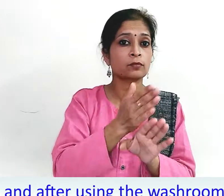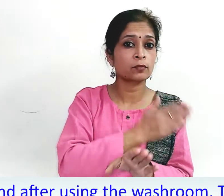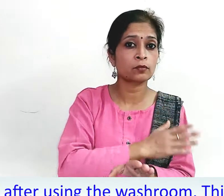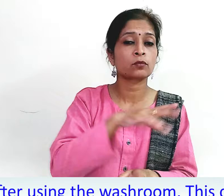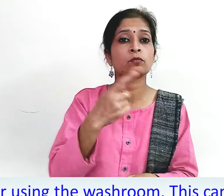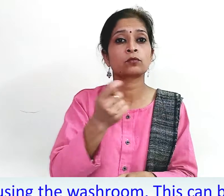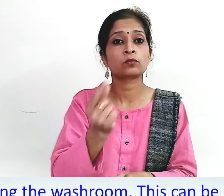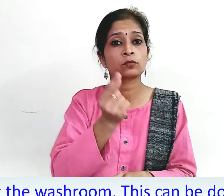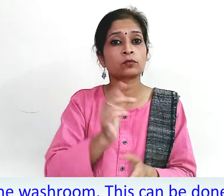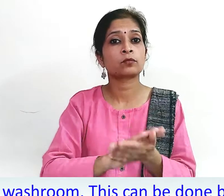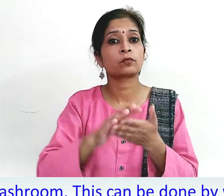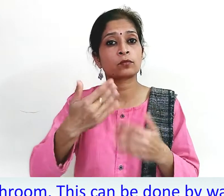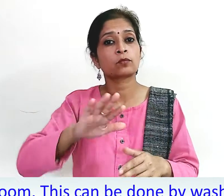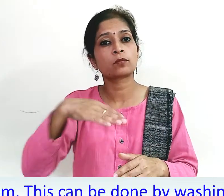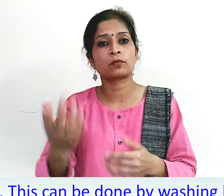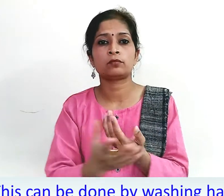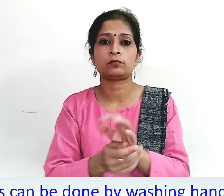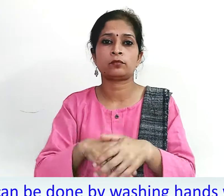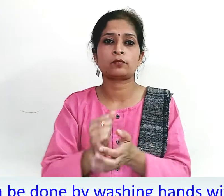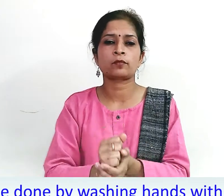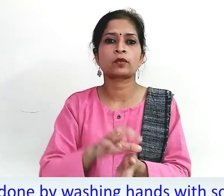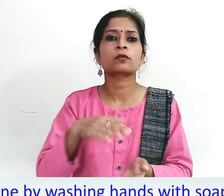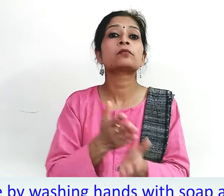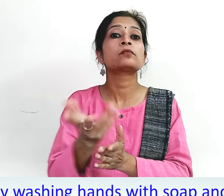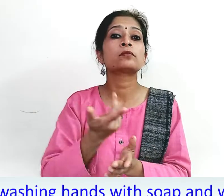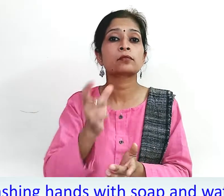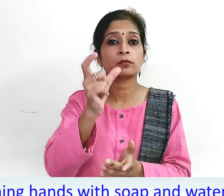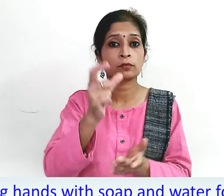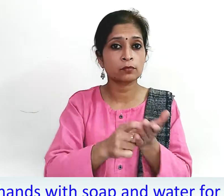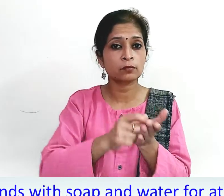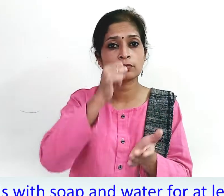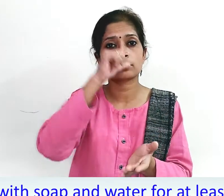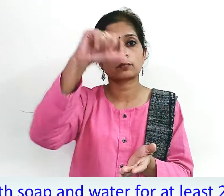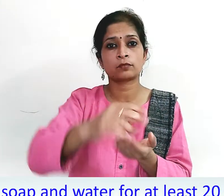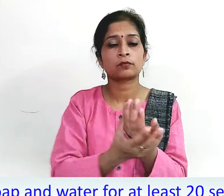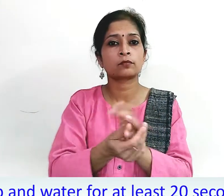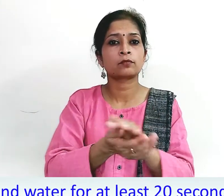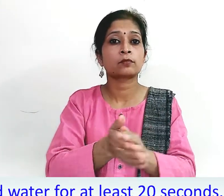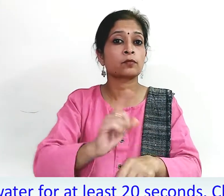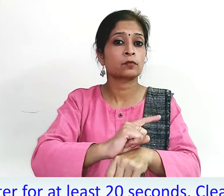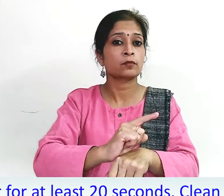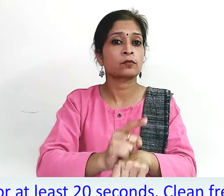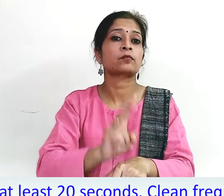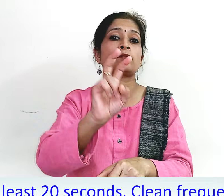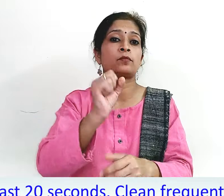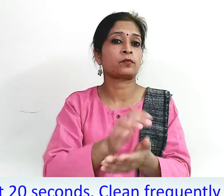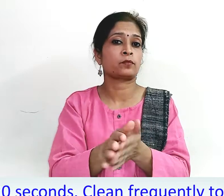after using the washroom. This can be done by washing hands with soap and water for at least 20 seconds. Clean